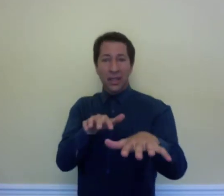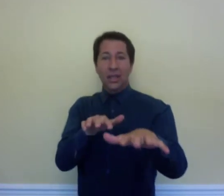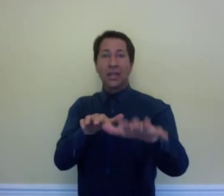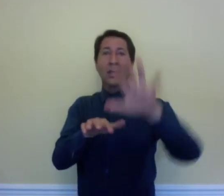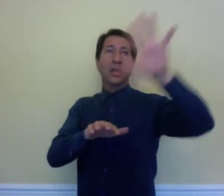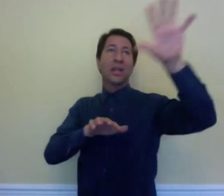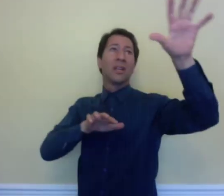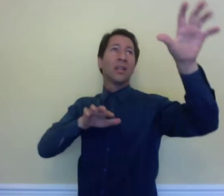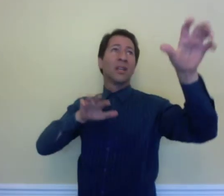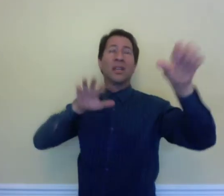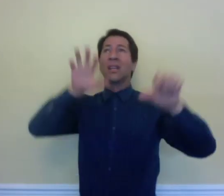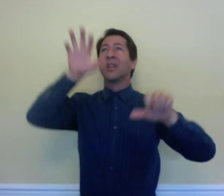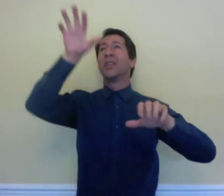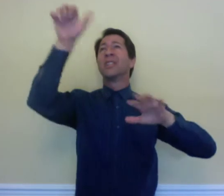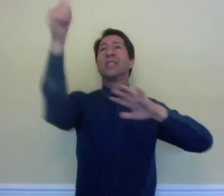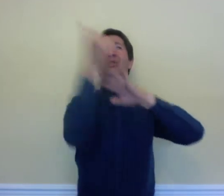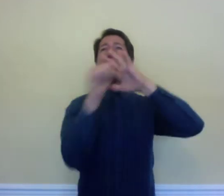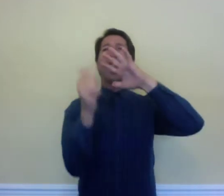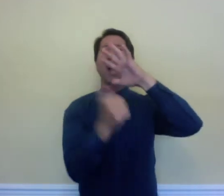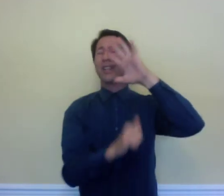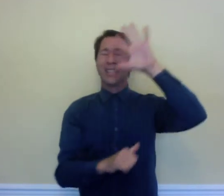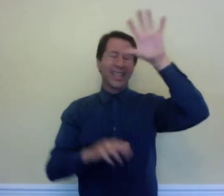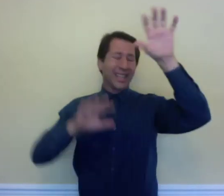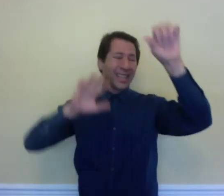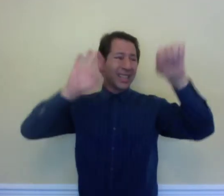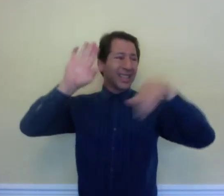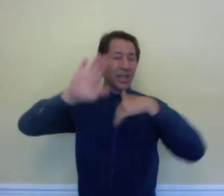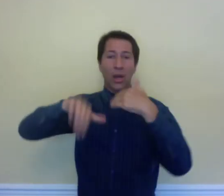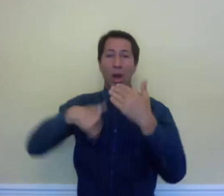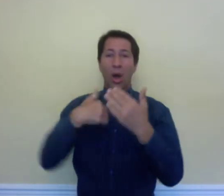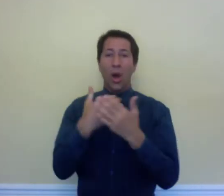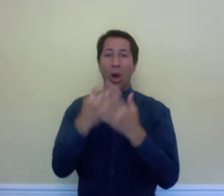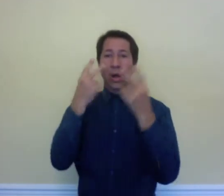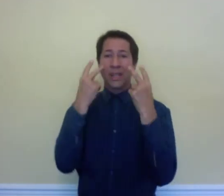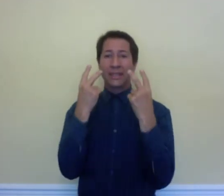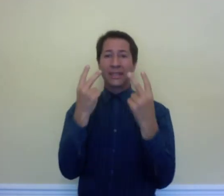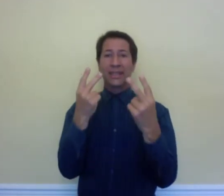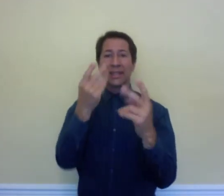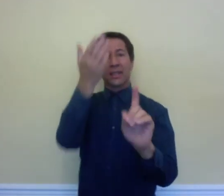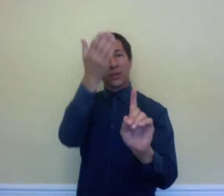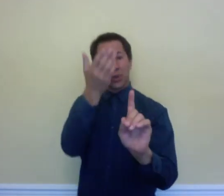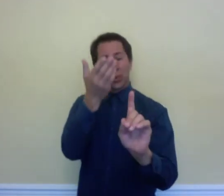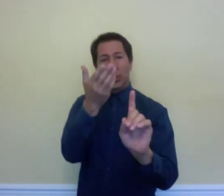Drowning reaching a round window, you're all asleep